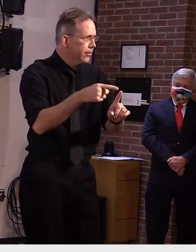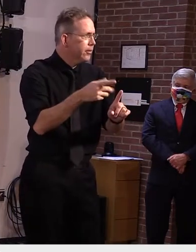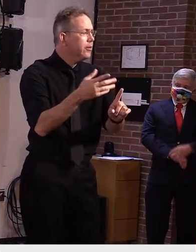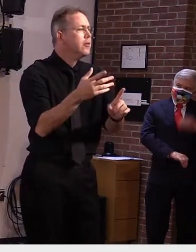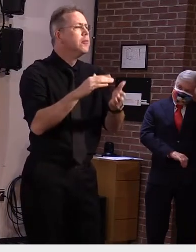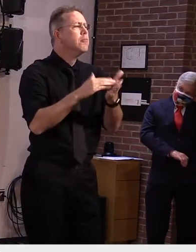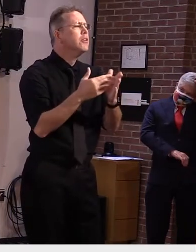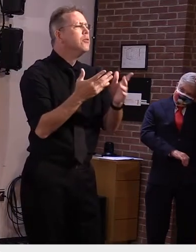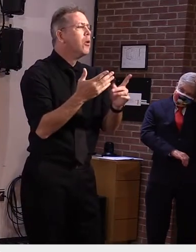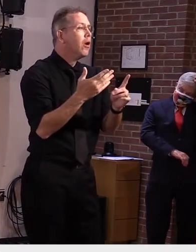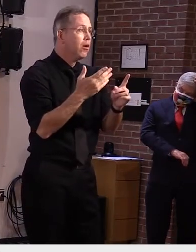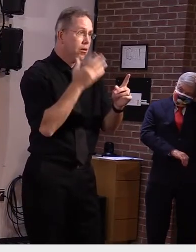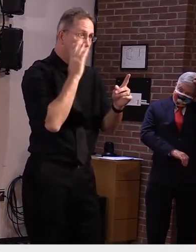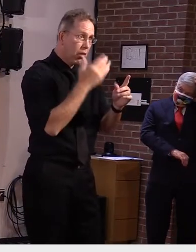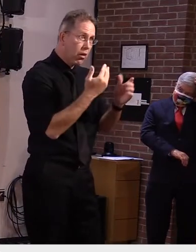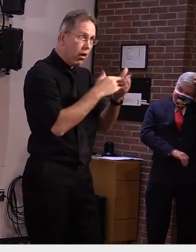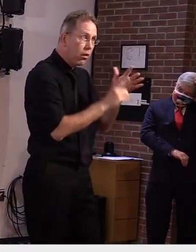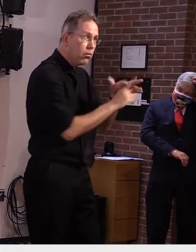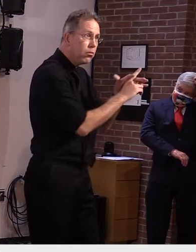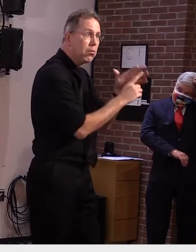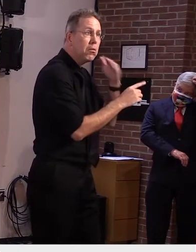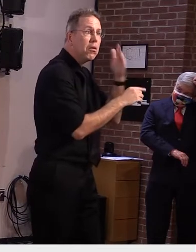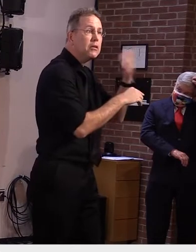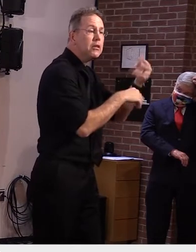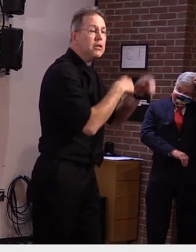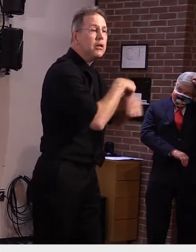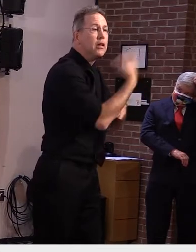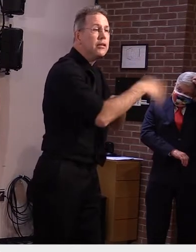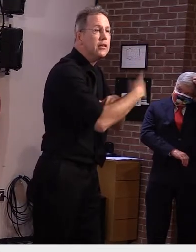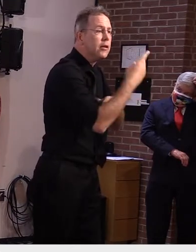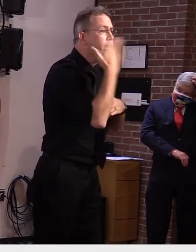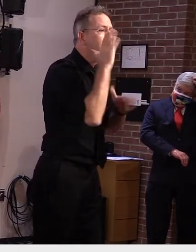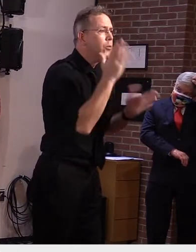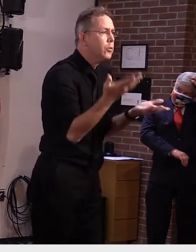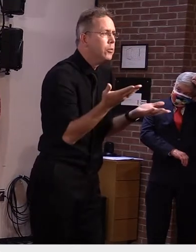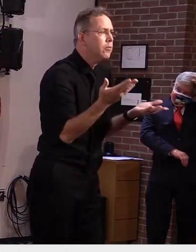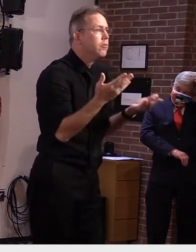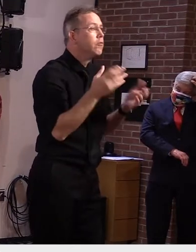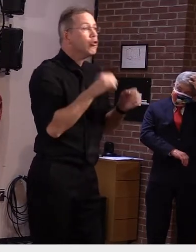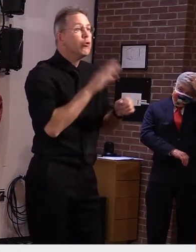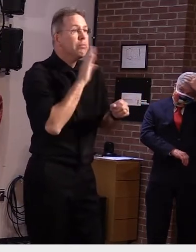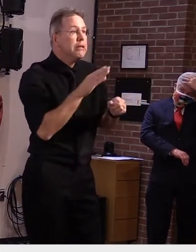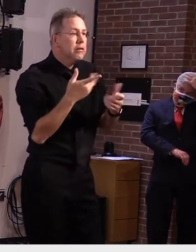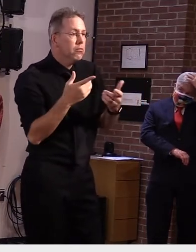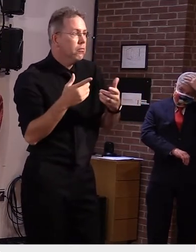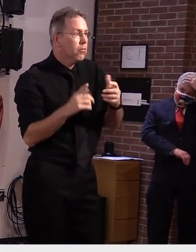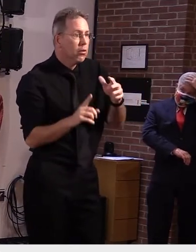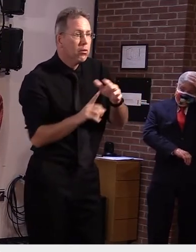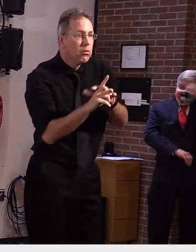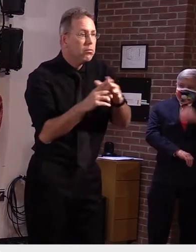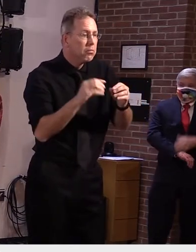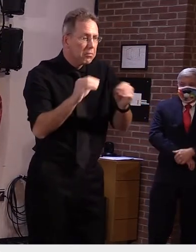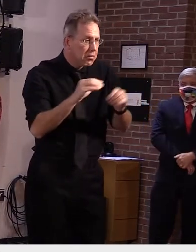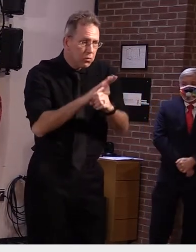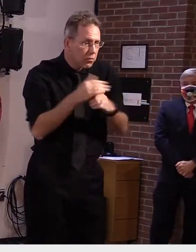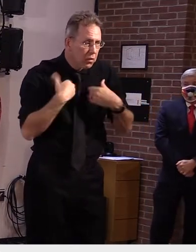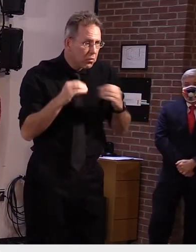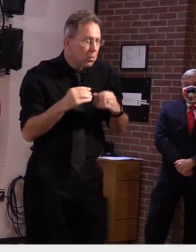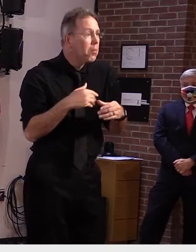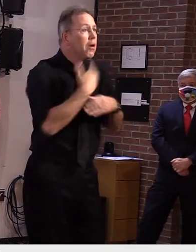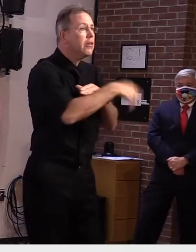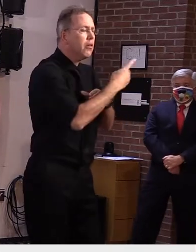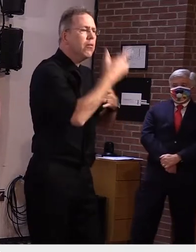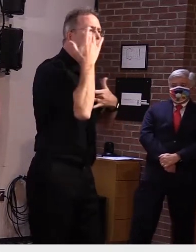you're going to remain asymptomatic, but if you were tested the next day, it wouldn't be positive. So it's